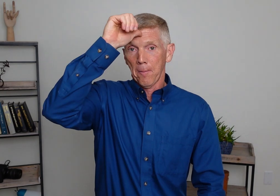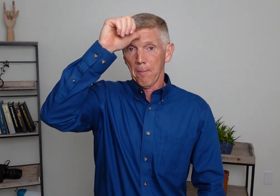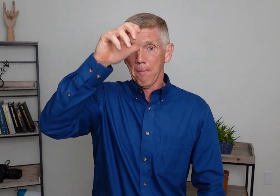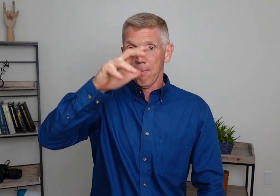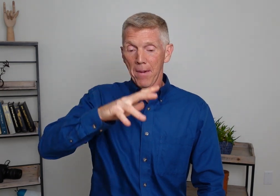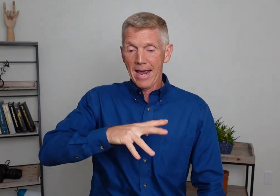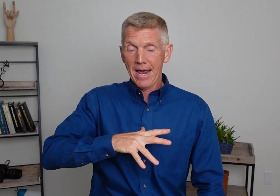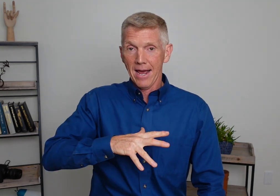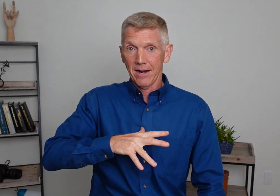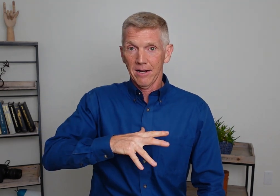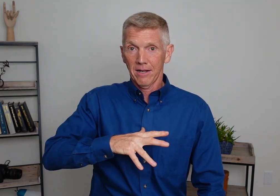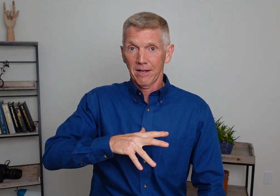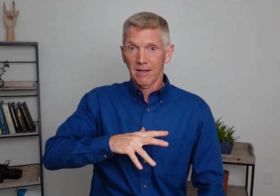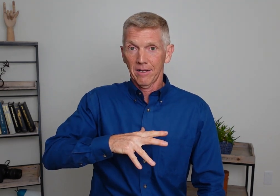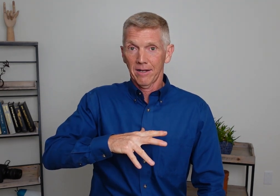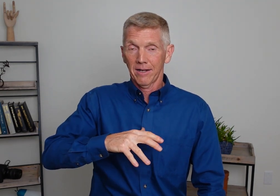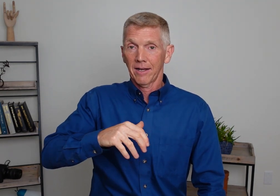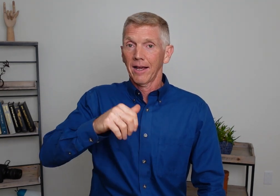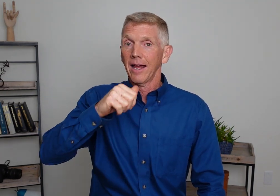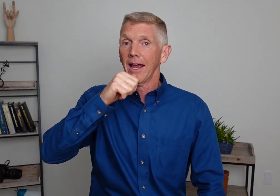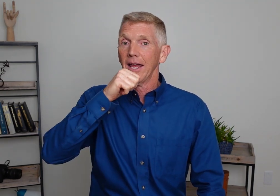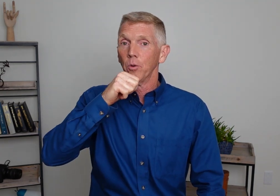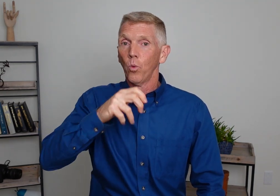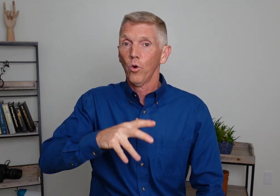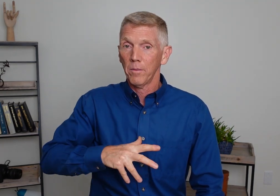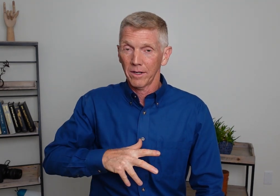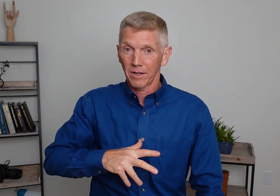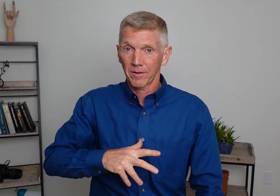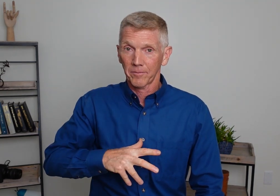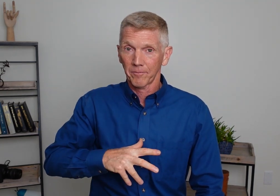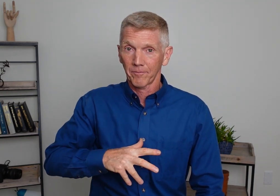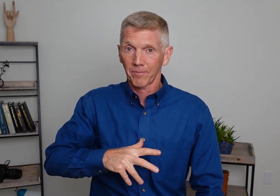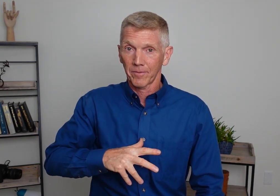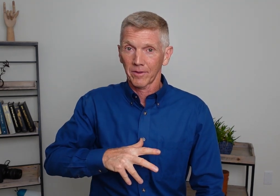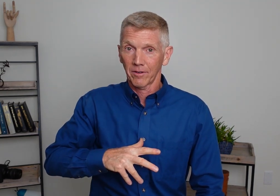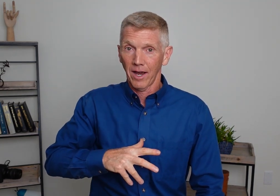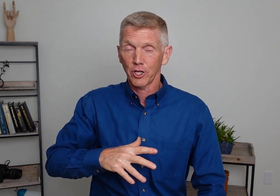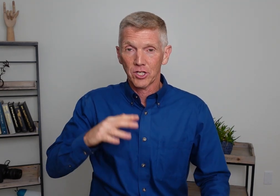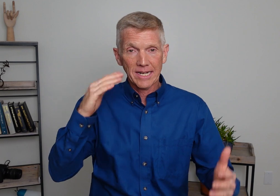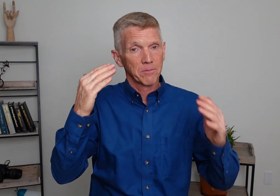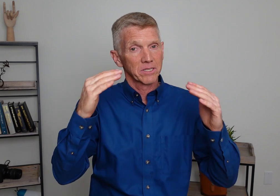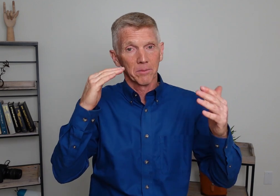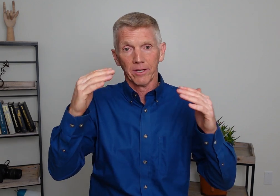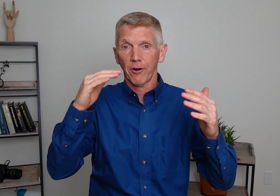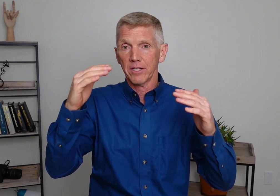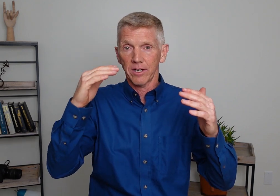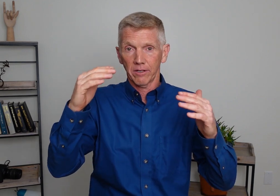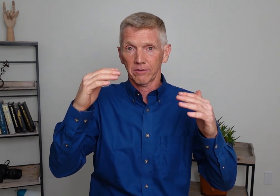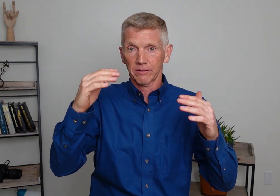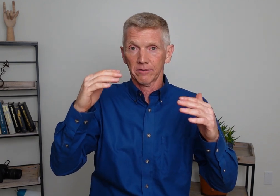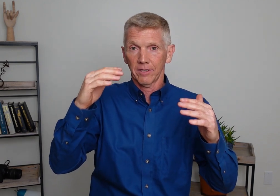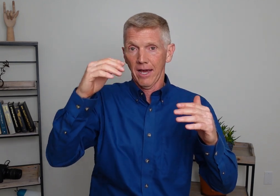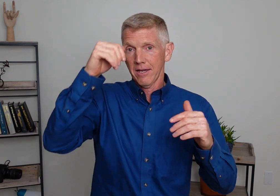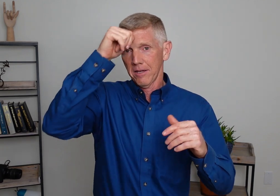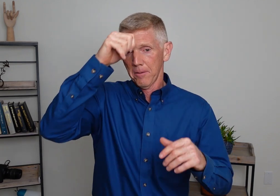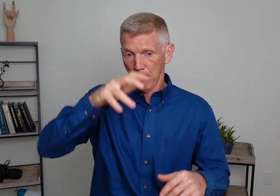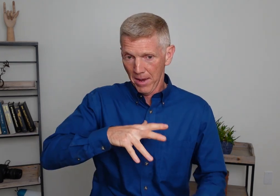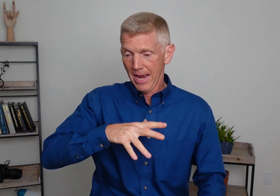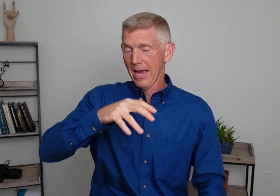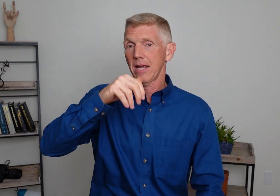Man. And woman. Now you're seeing some similarities there. Okay. Man.